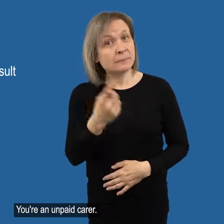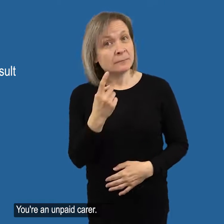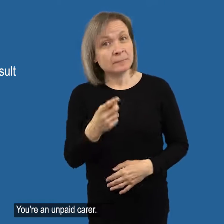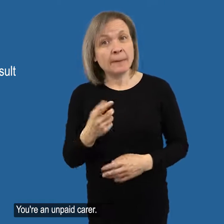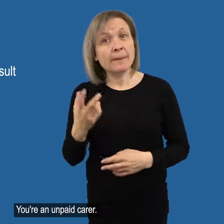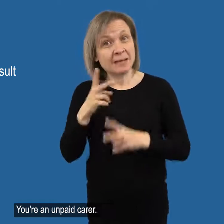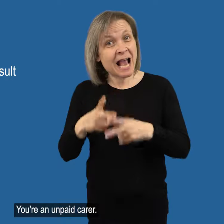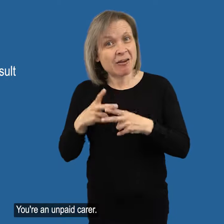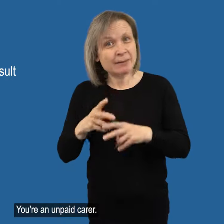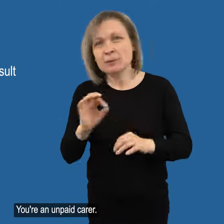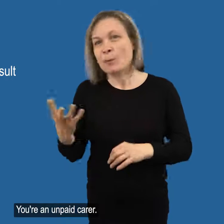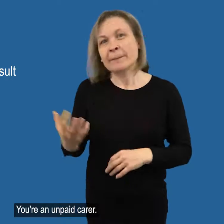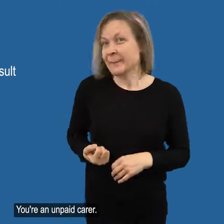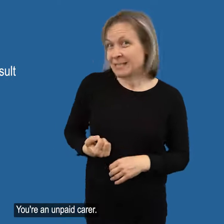You're an unpaid carer